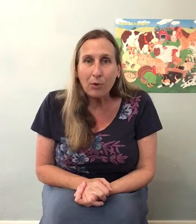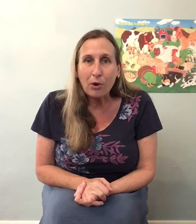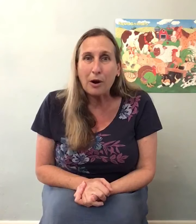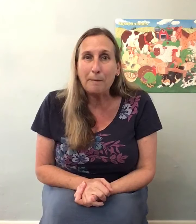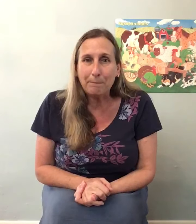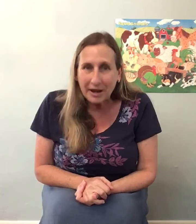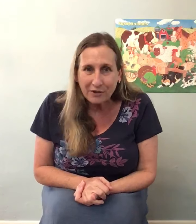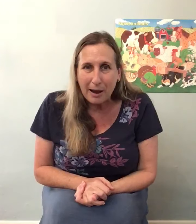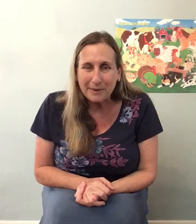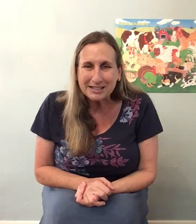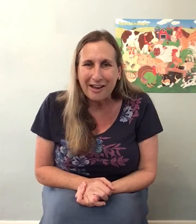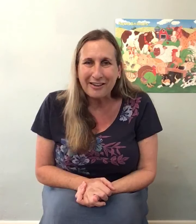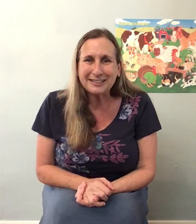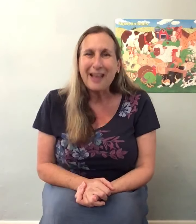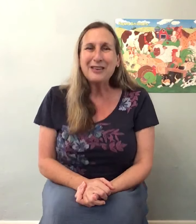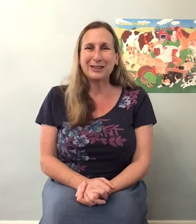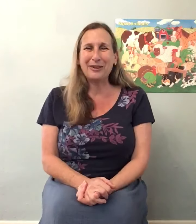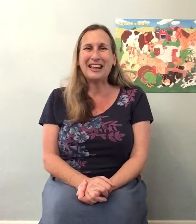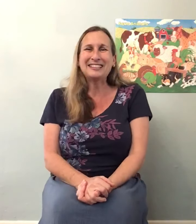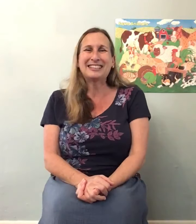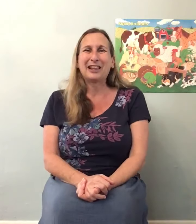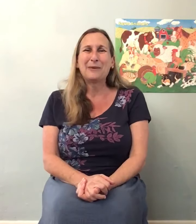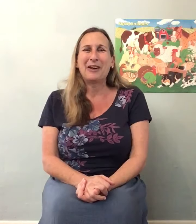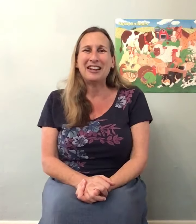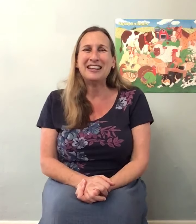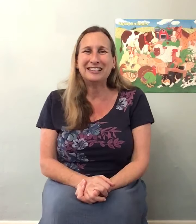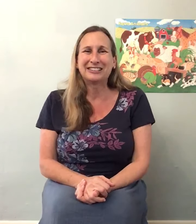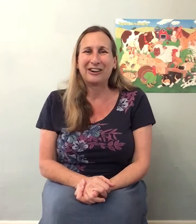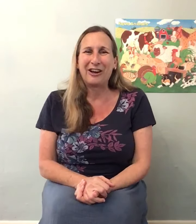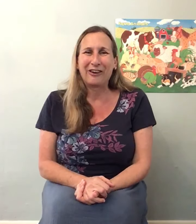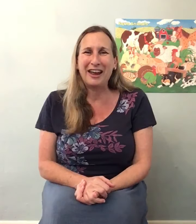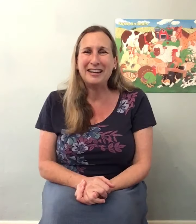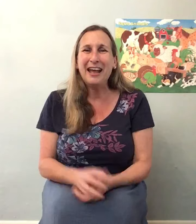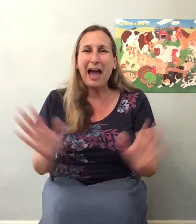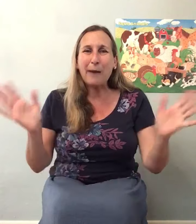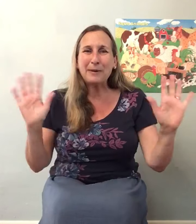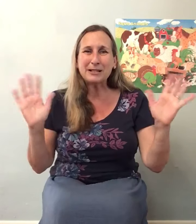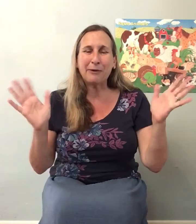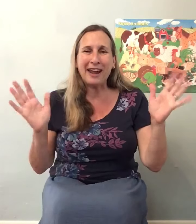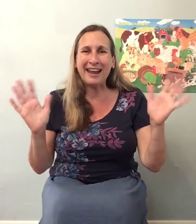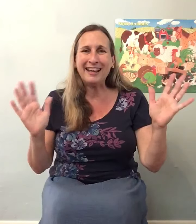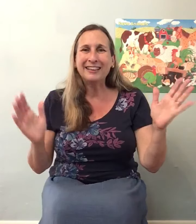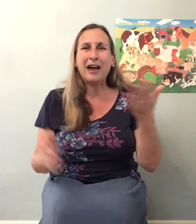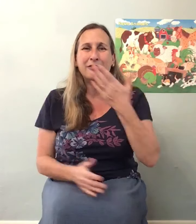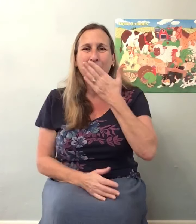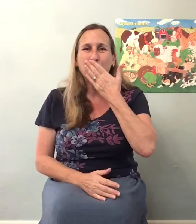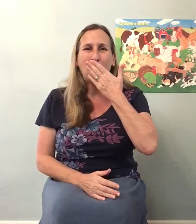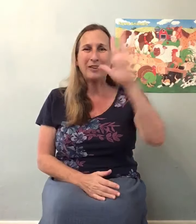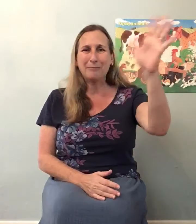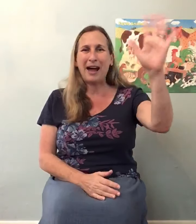more bunny rabbit songs so we can celebrate Easter, all right? Happy Spring! Love you! Bye!